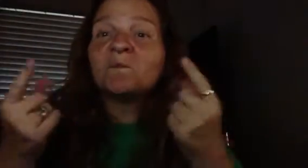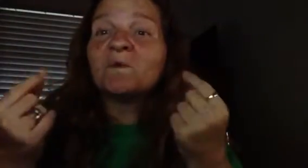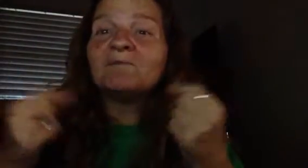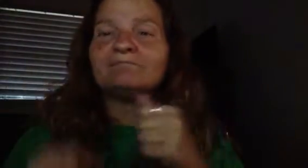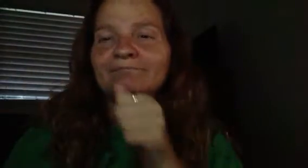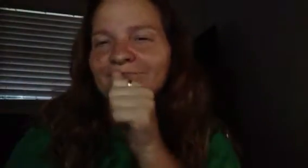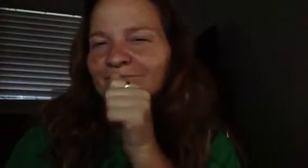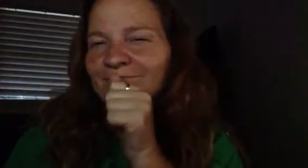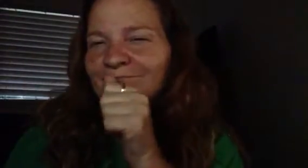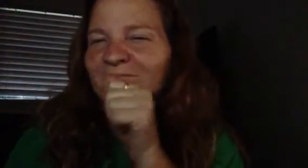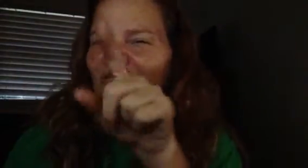This is